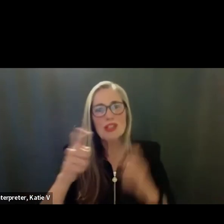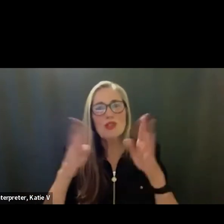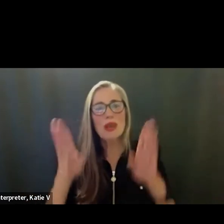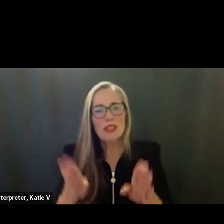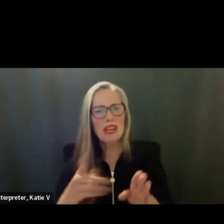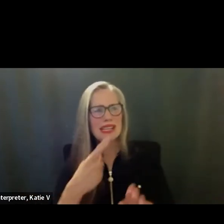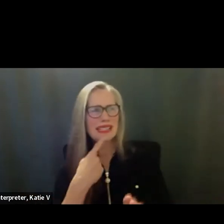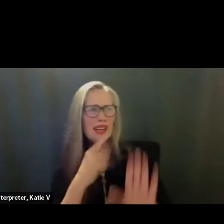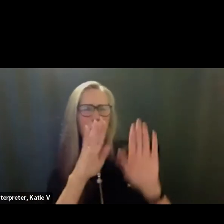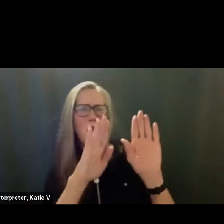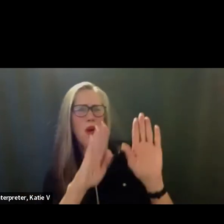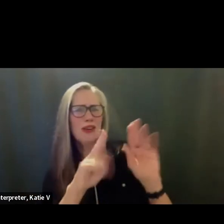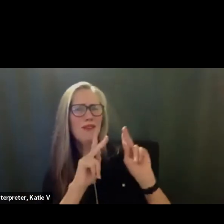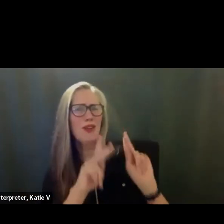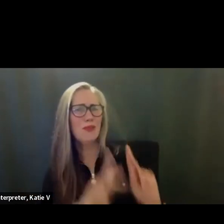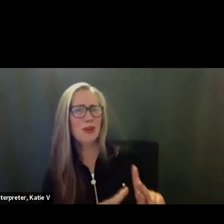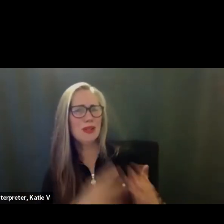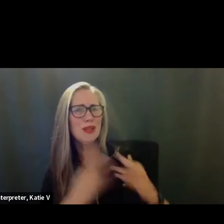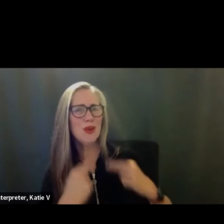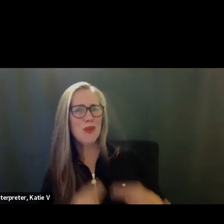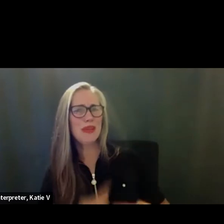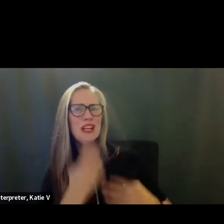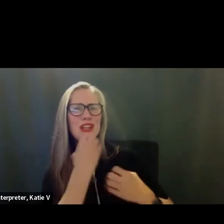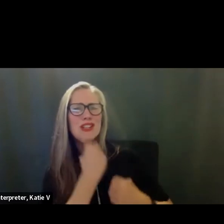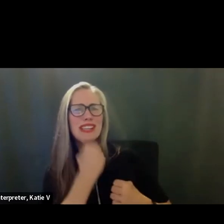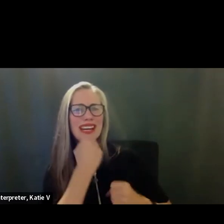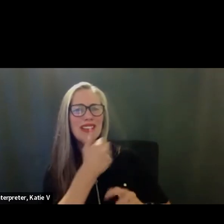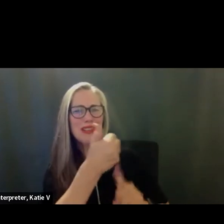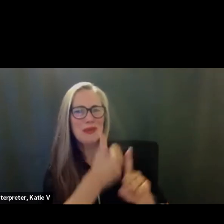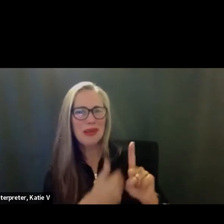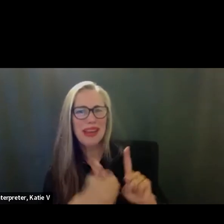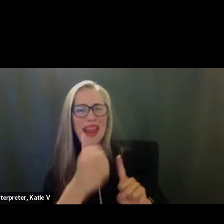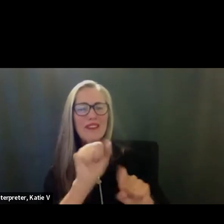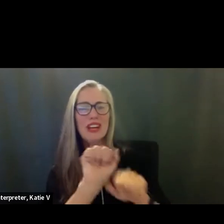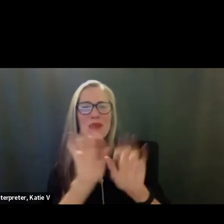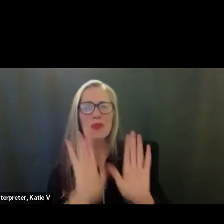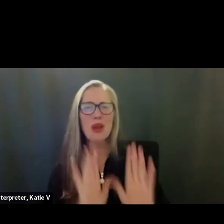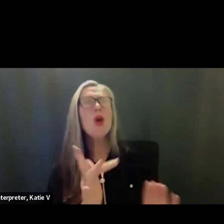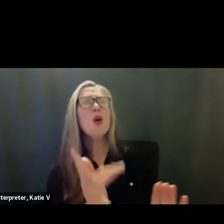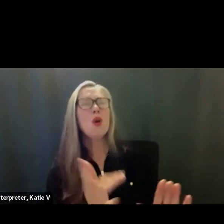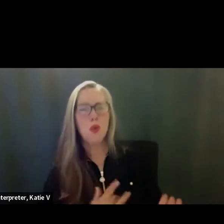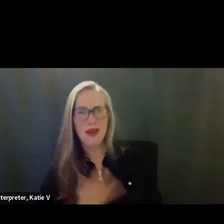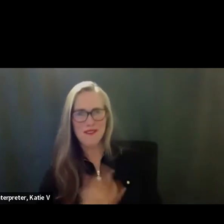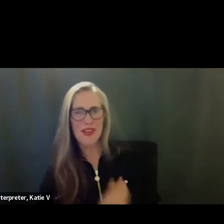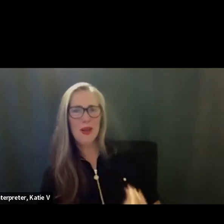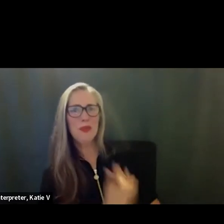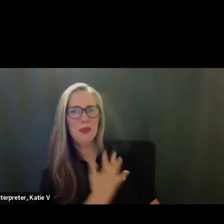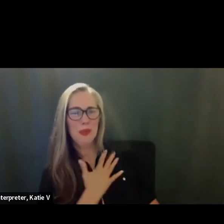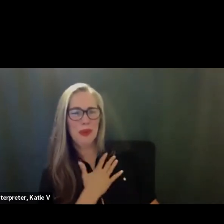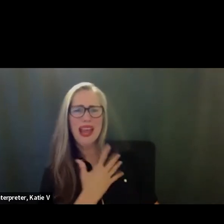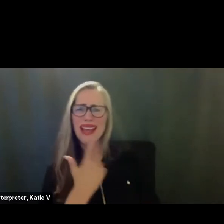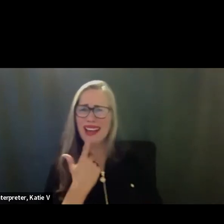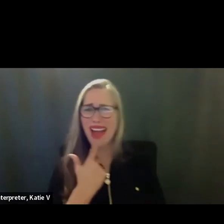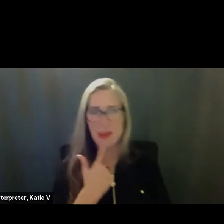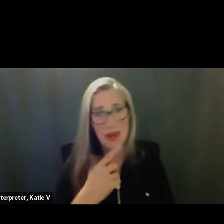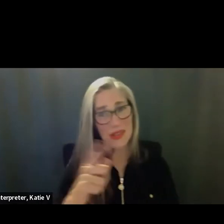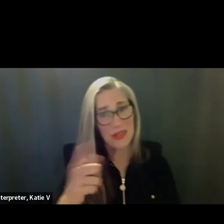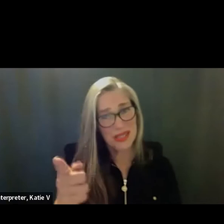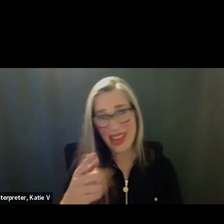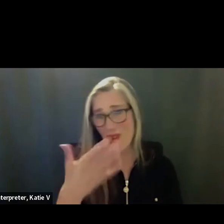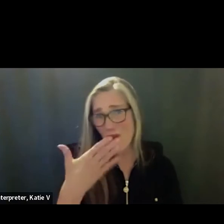said she's a wonderful human being and cares about every employee in the district. We can all feel it. And I want to do an extra shout out to Ann because, as you know,